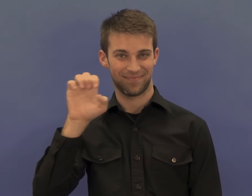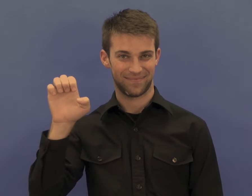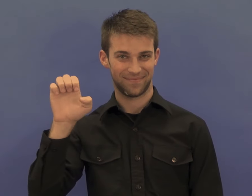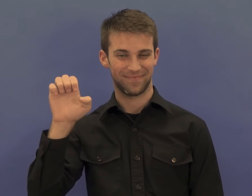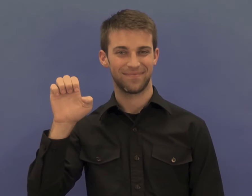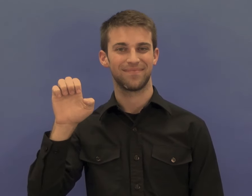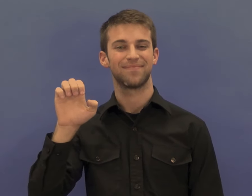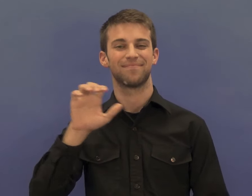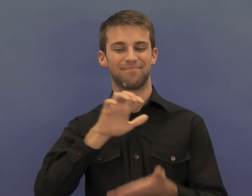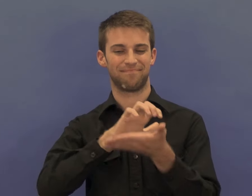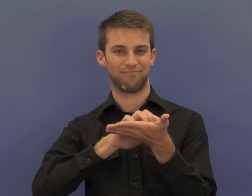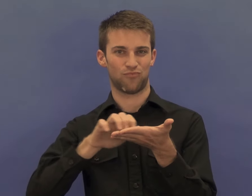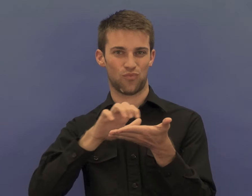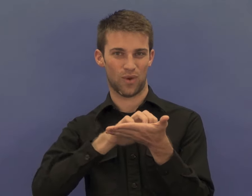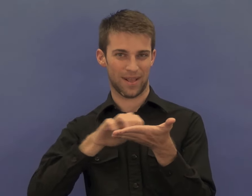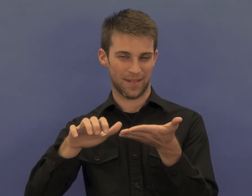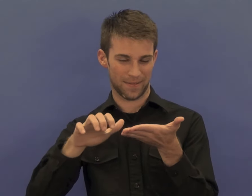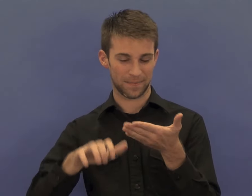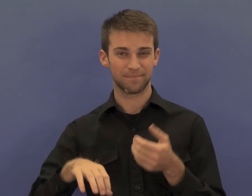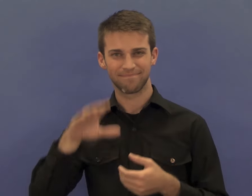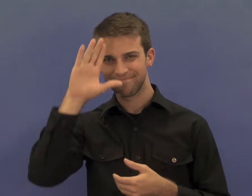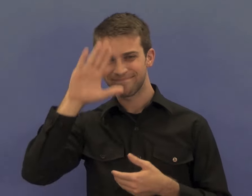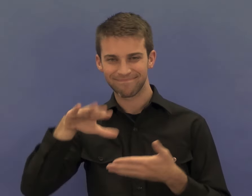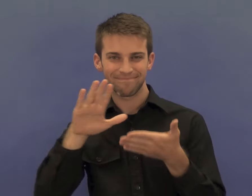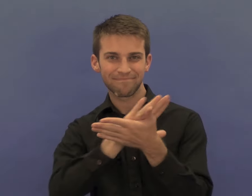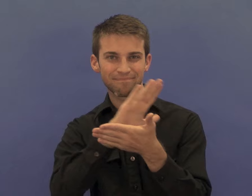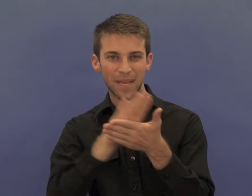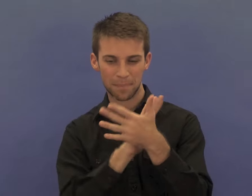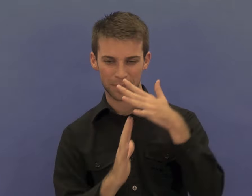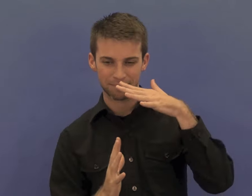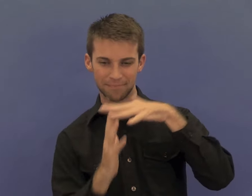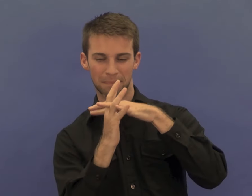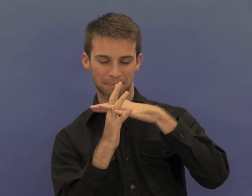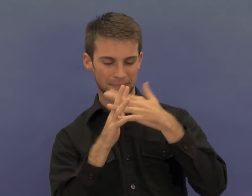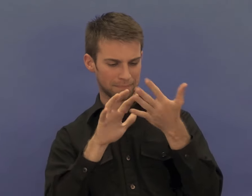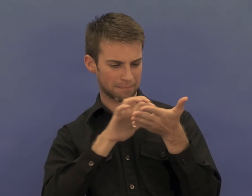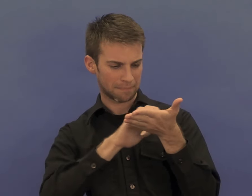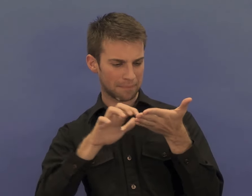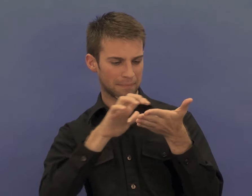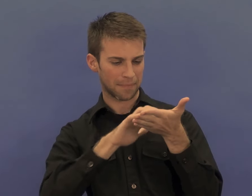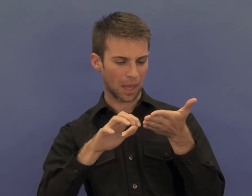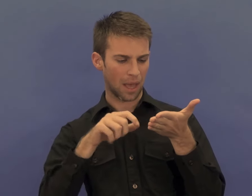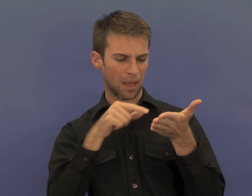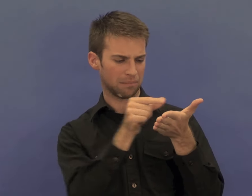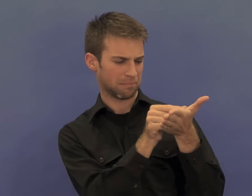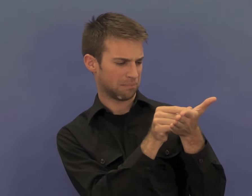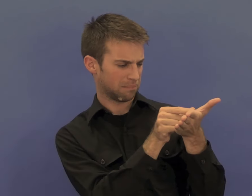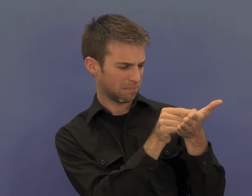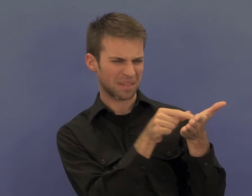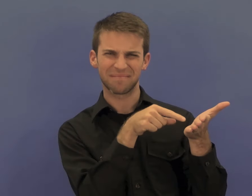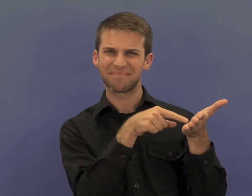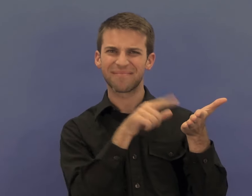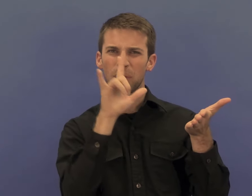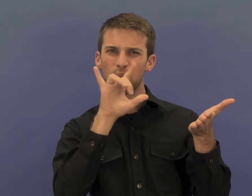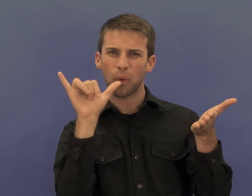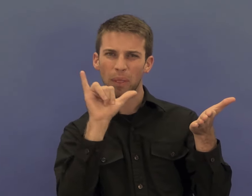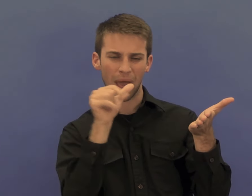Braille. Signed Braille. Braille is a tactual representation of written language.